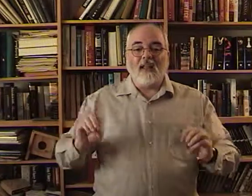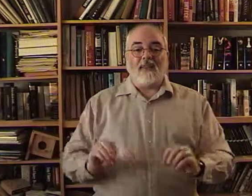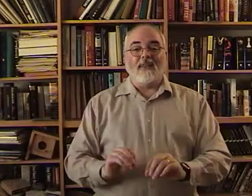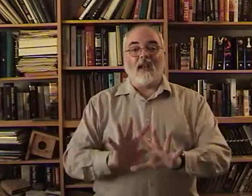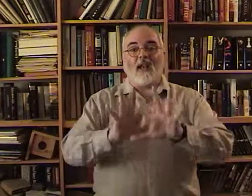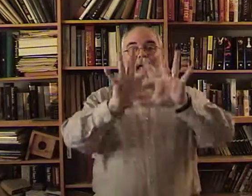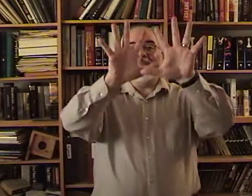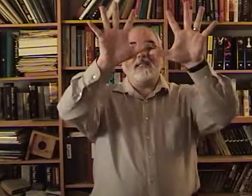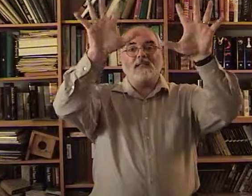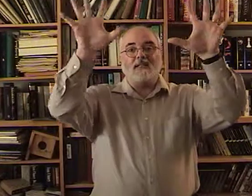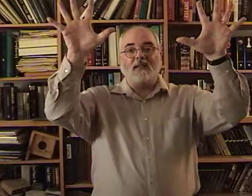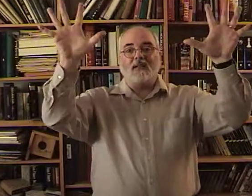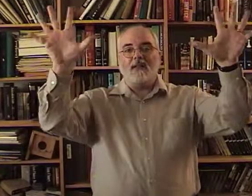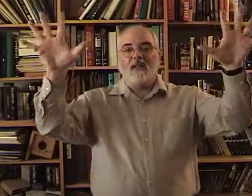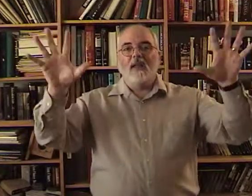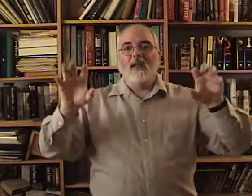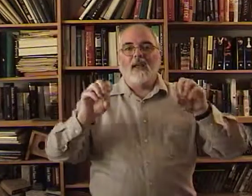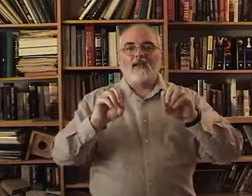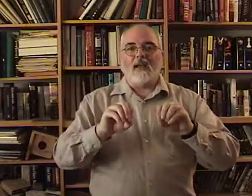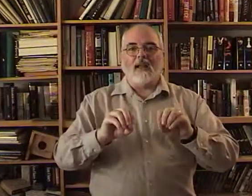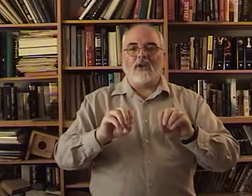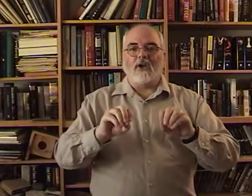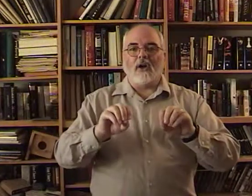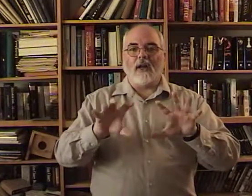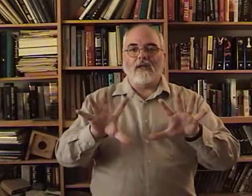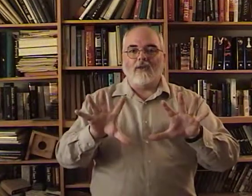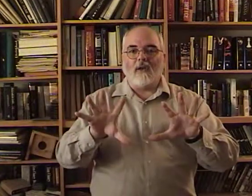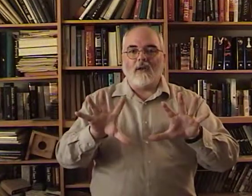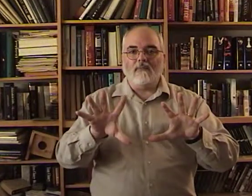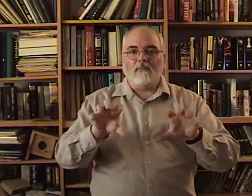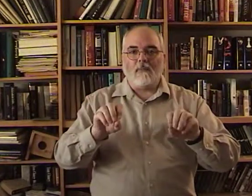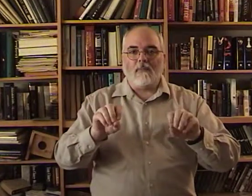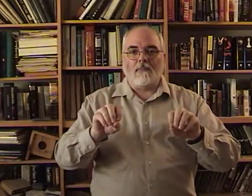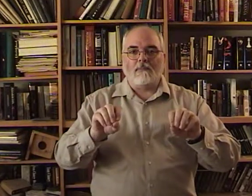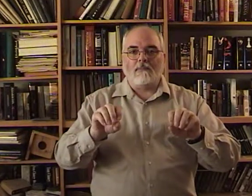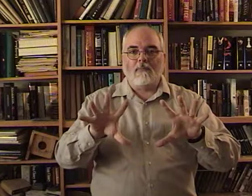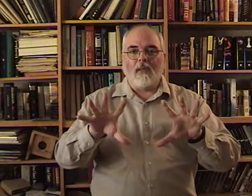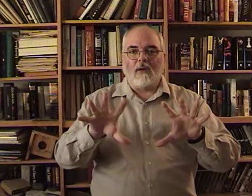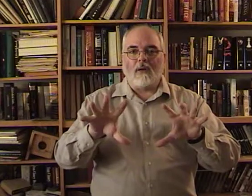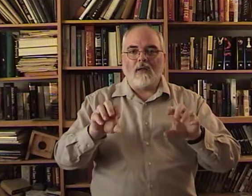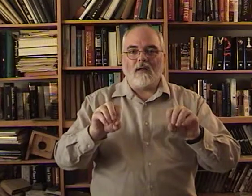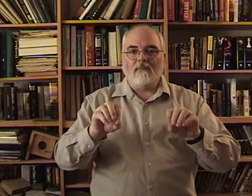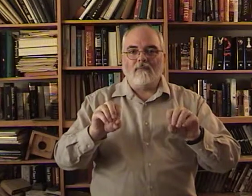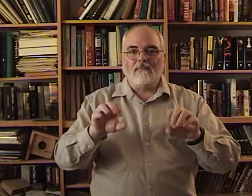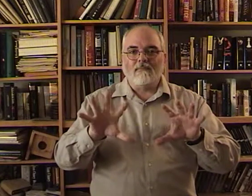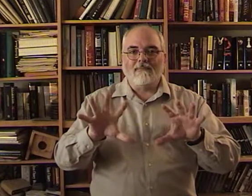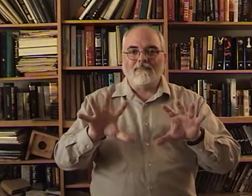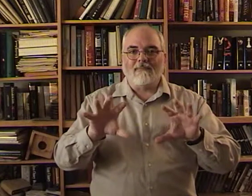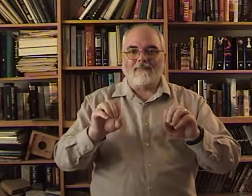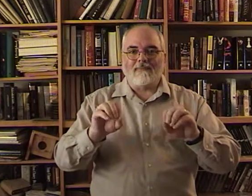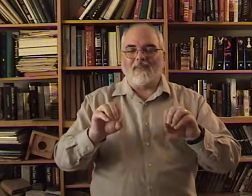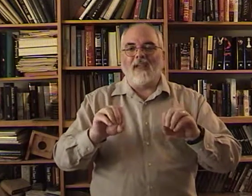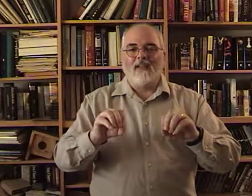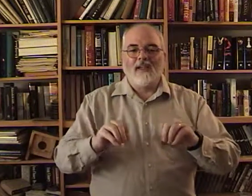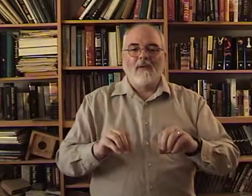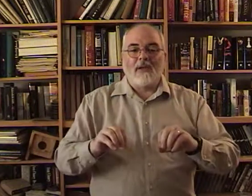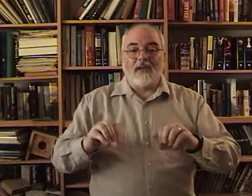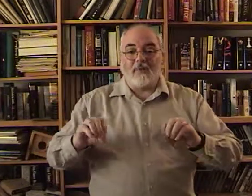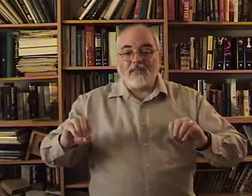The lights. Kind of like car lights. The are on. And they're blinking. Okay. But here we